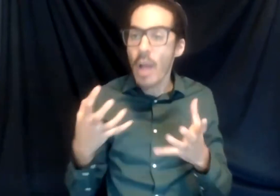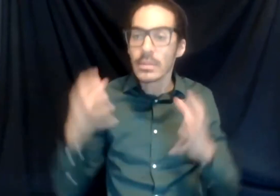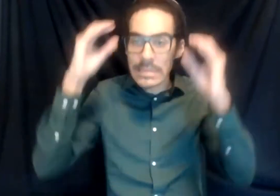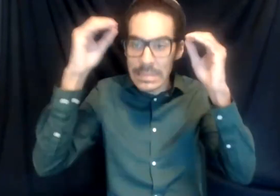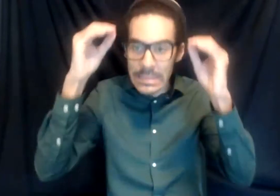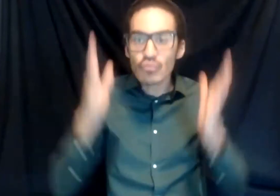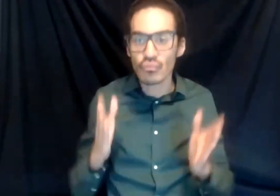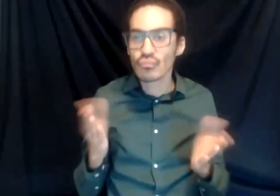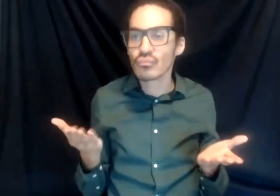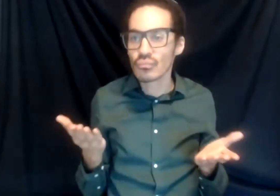particular career goes.